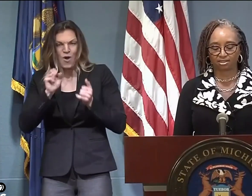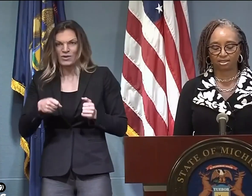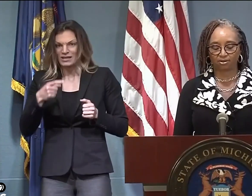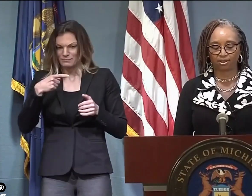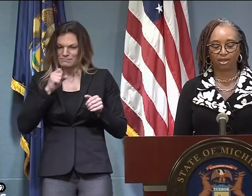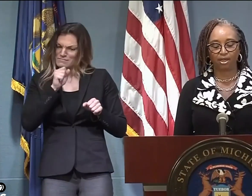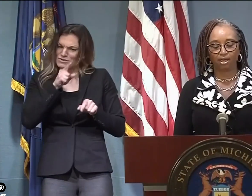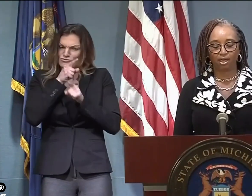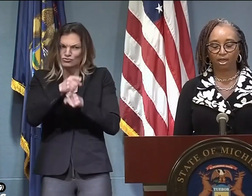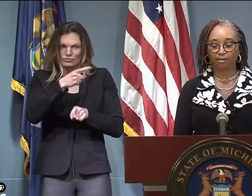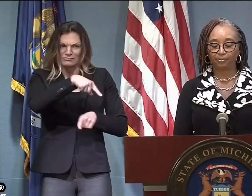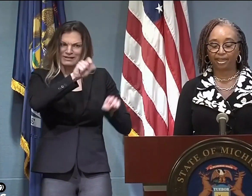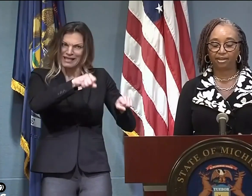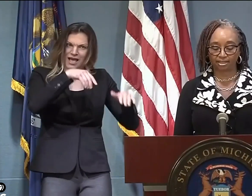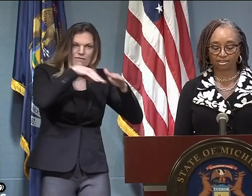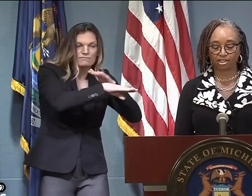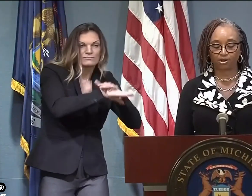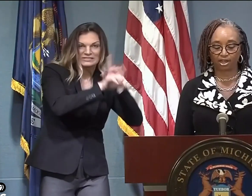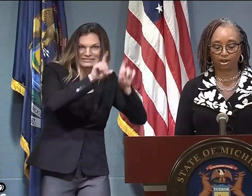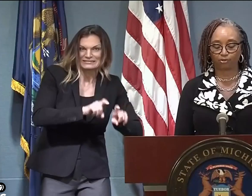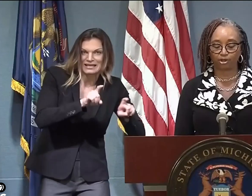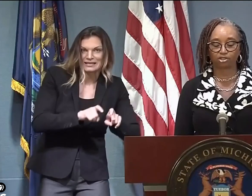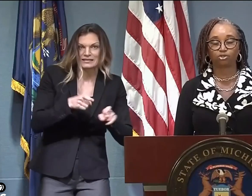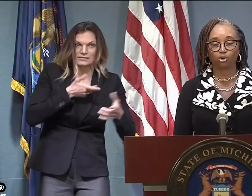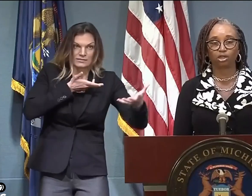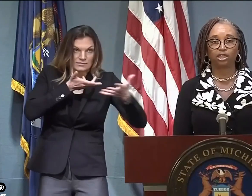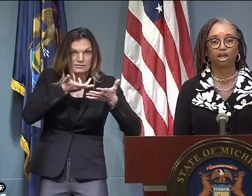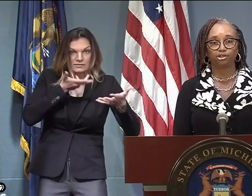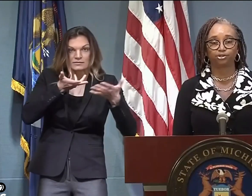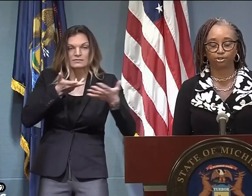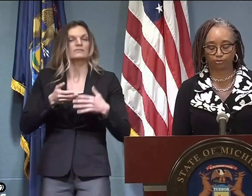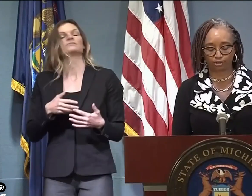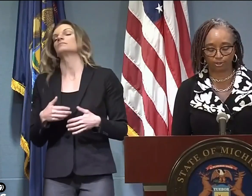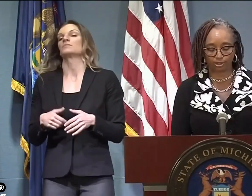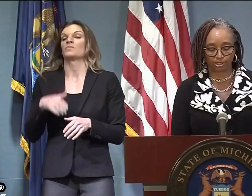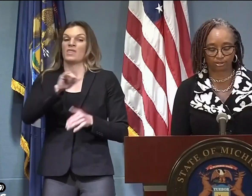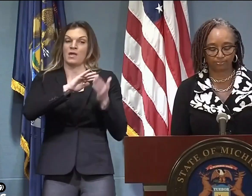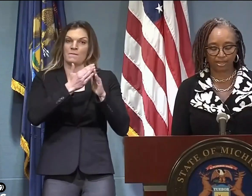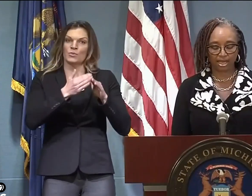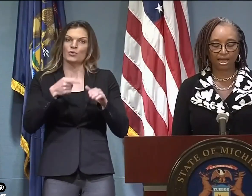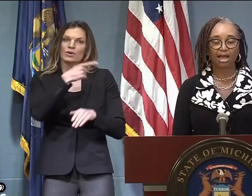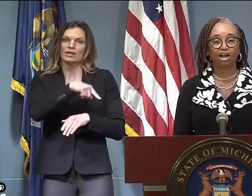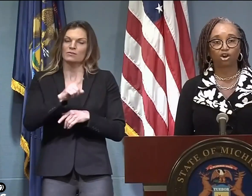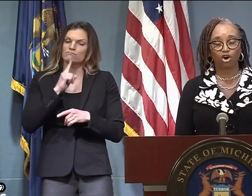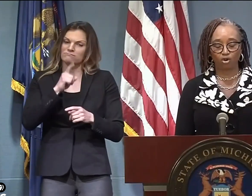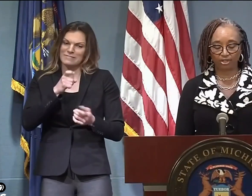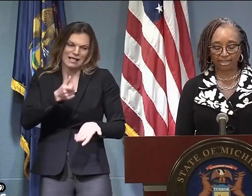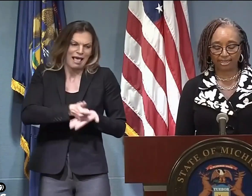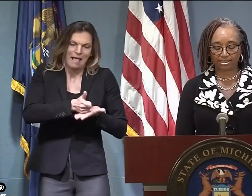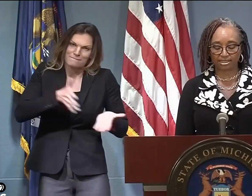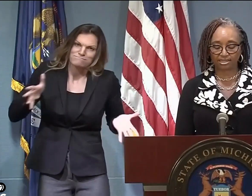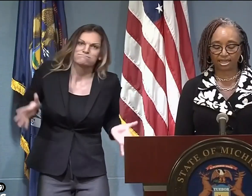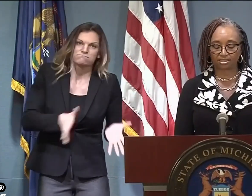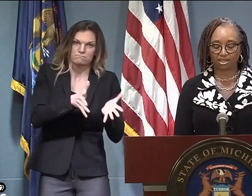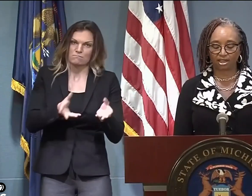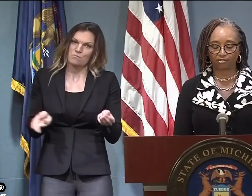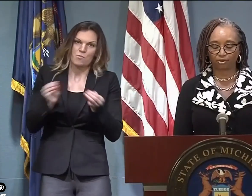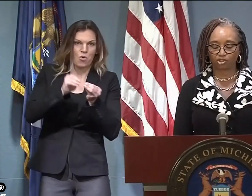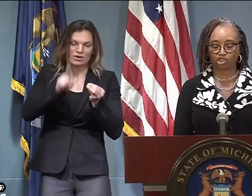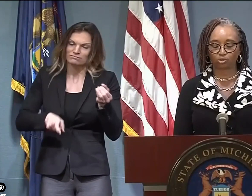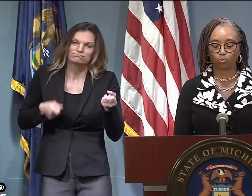help improve access to testing necessary and necessary care for historically underserved communities.